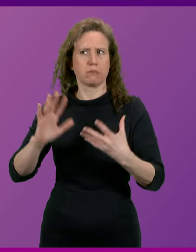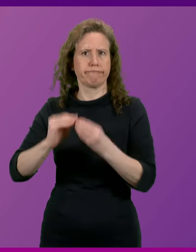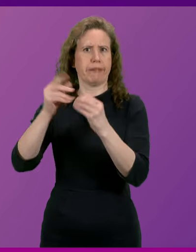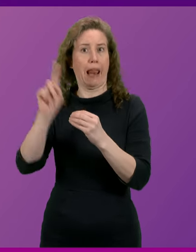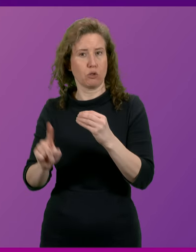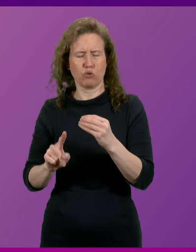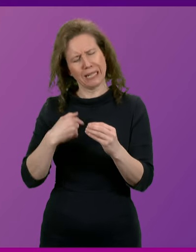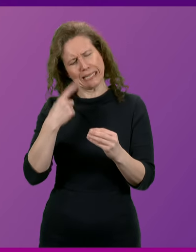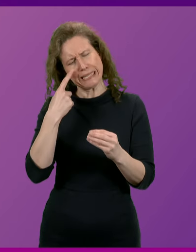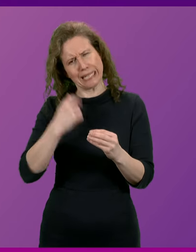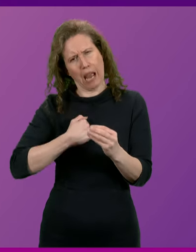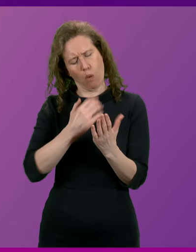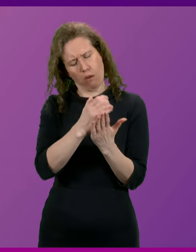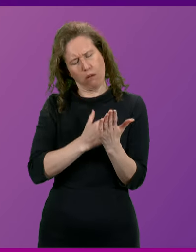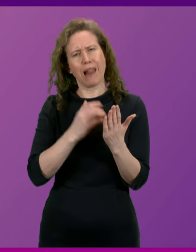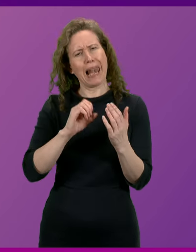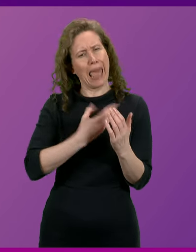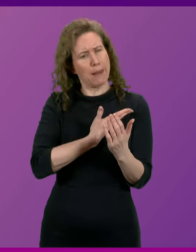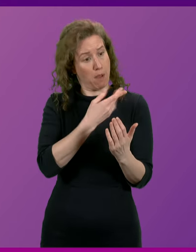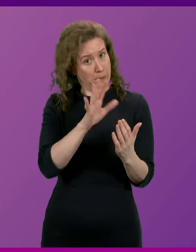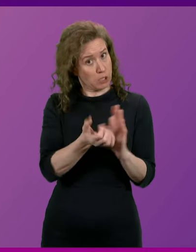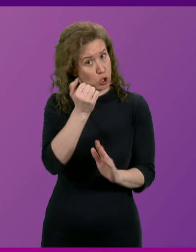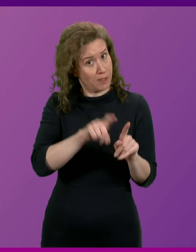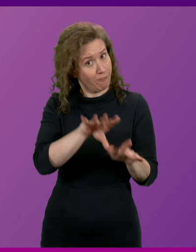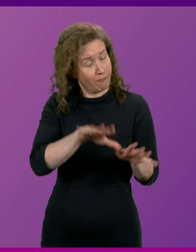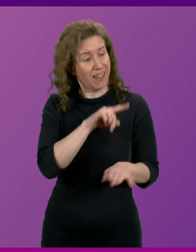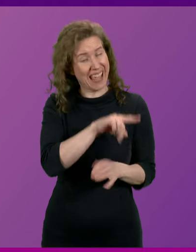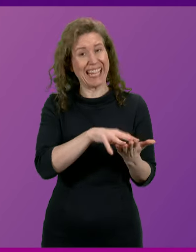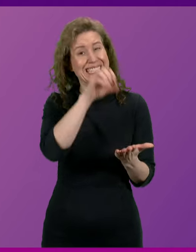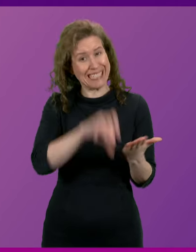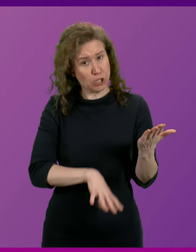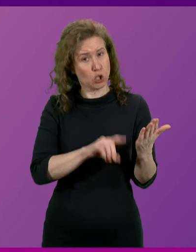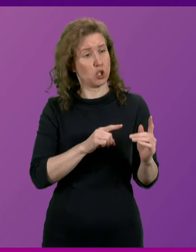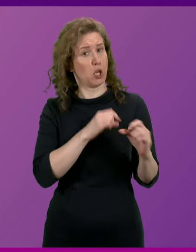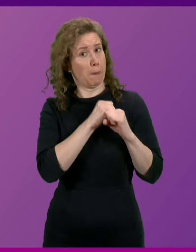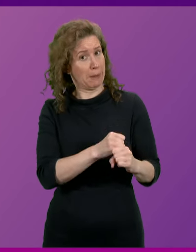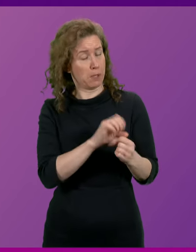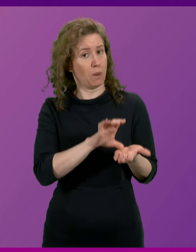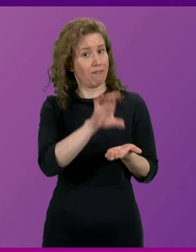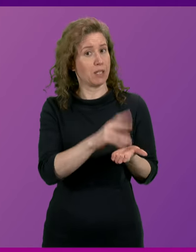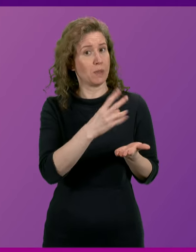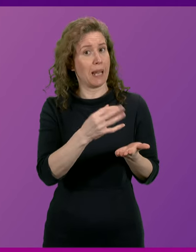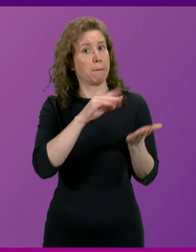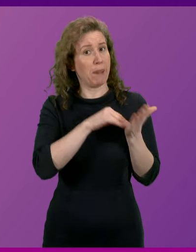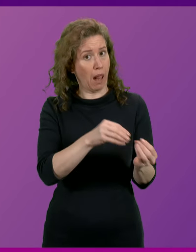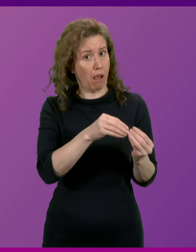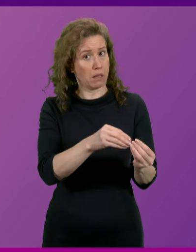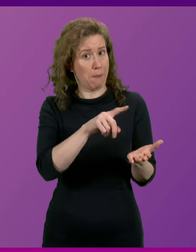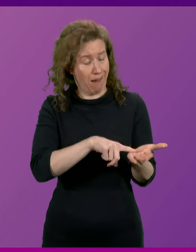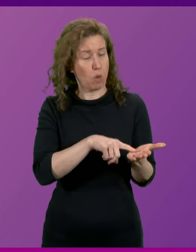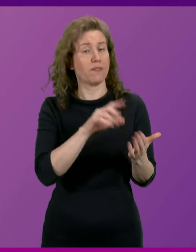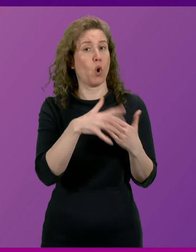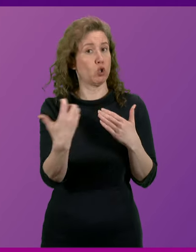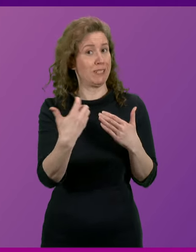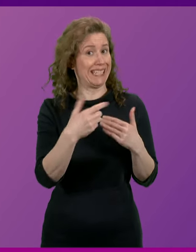credibility when it comes to tackling climate change. They are, of course, the party that ditched their commitment to invest £28 billion in green energy,